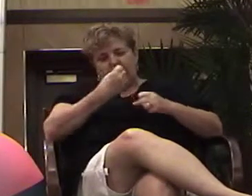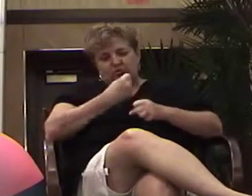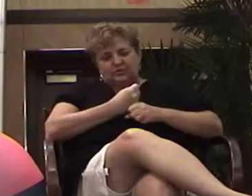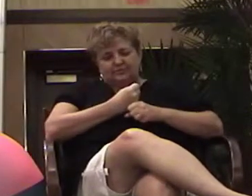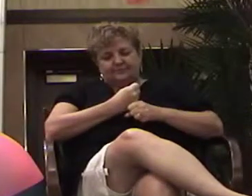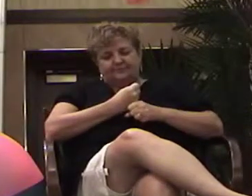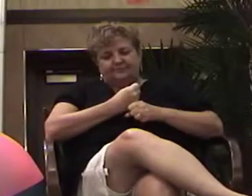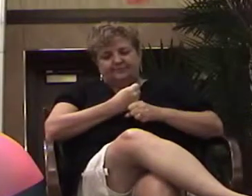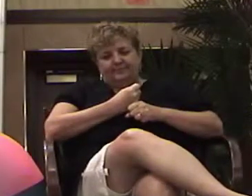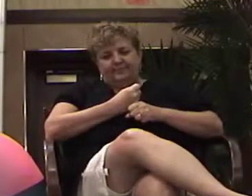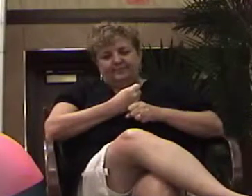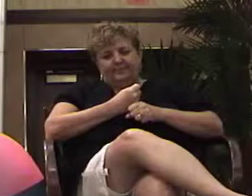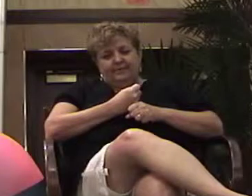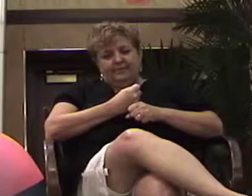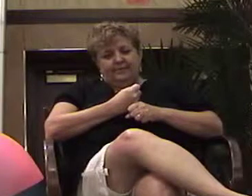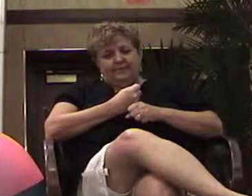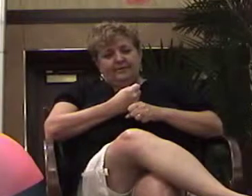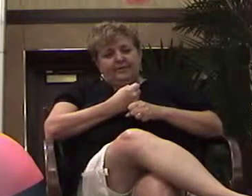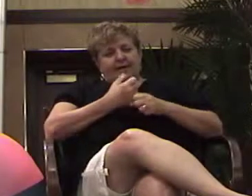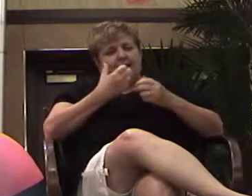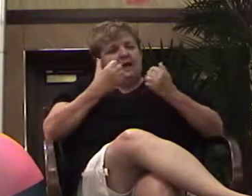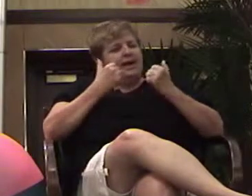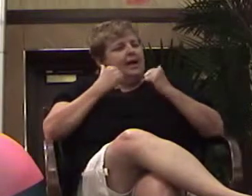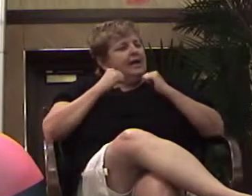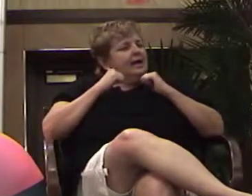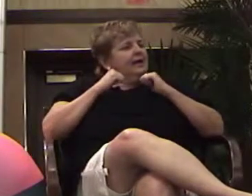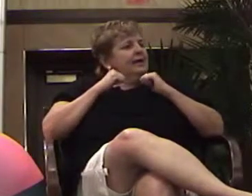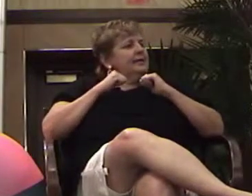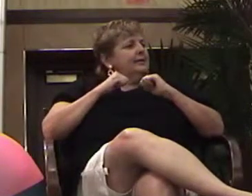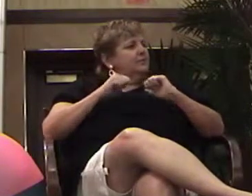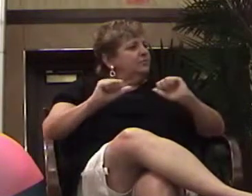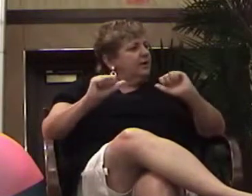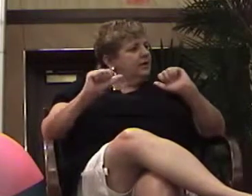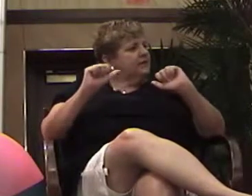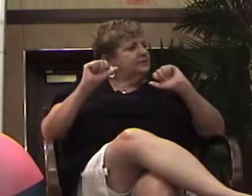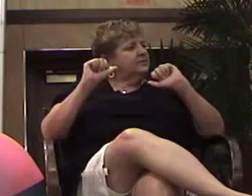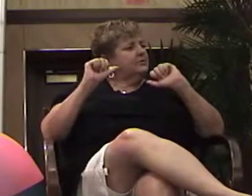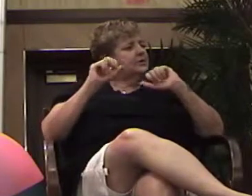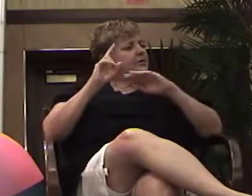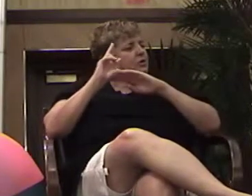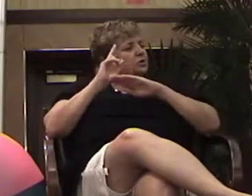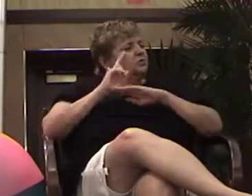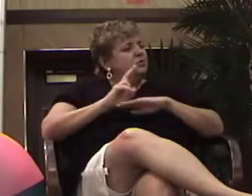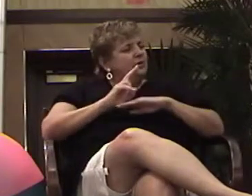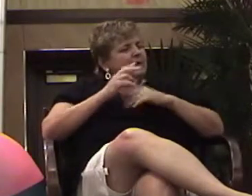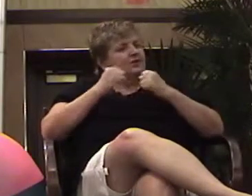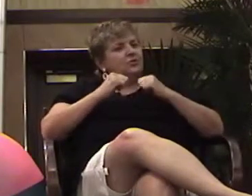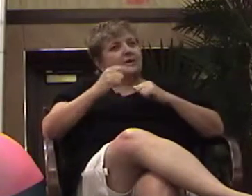And I tried to get used to this. I tried to think, what will I do without him?